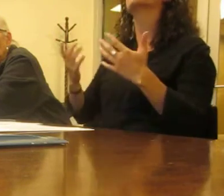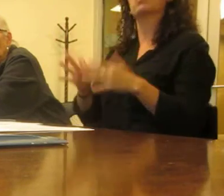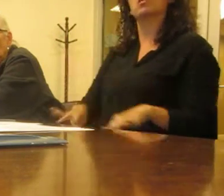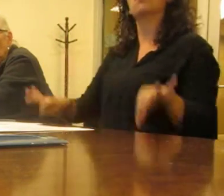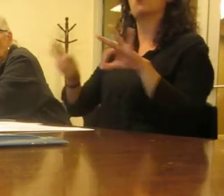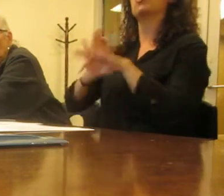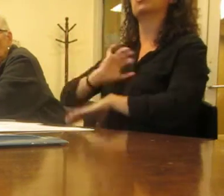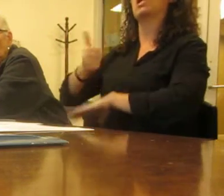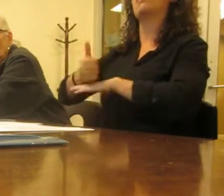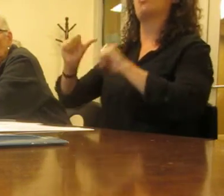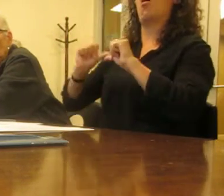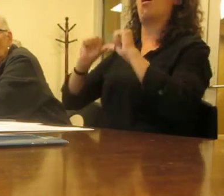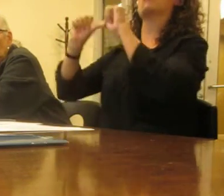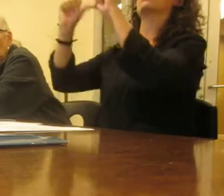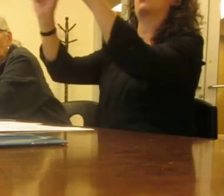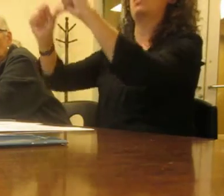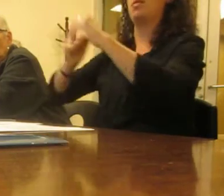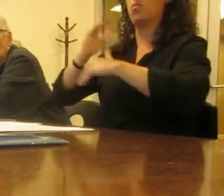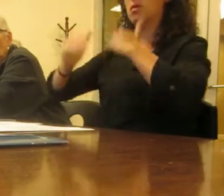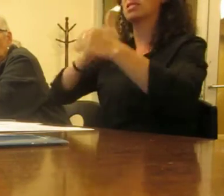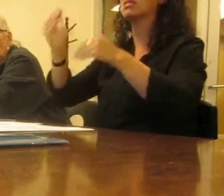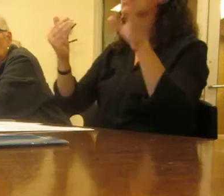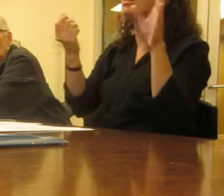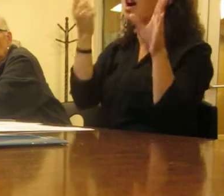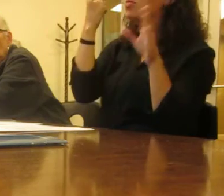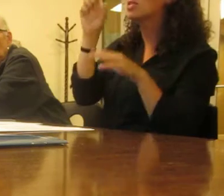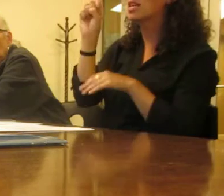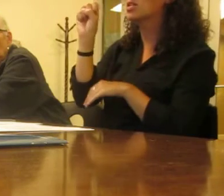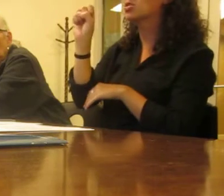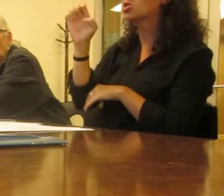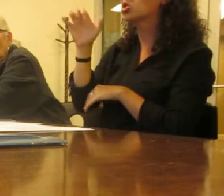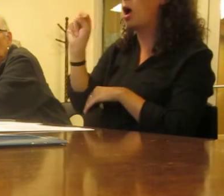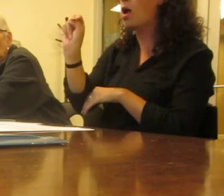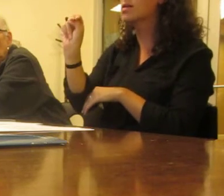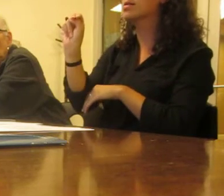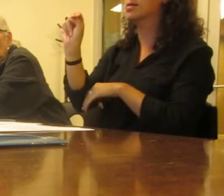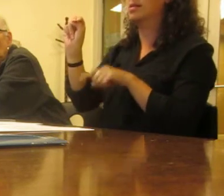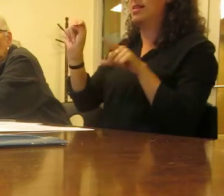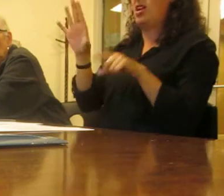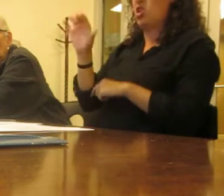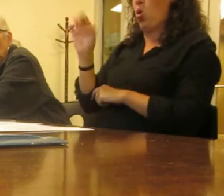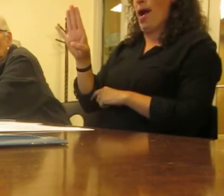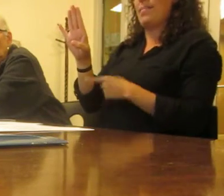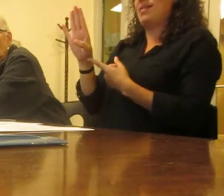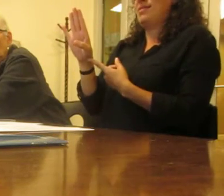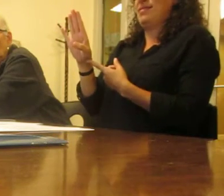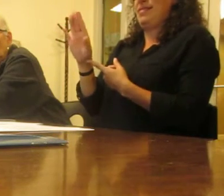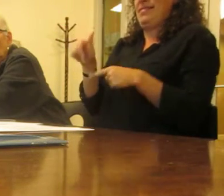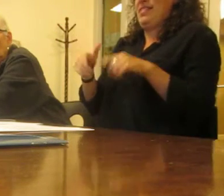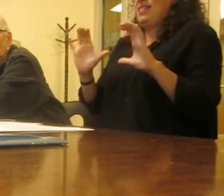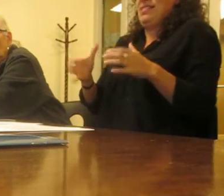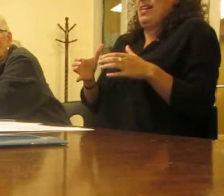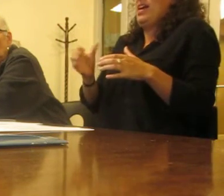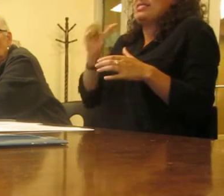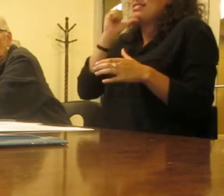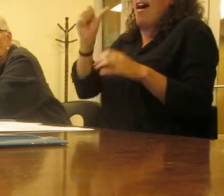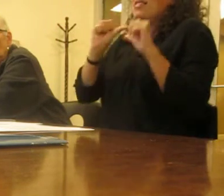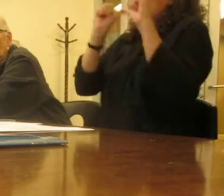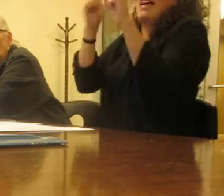because Sean the COAP is a formal entity no matter what you say it's not going to last forever. Well people